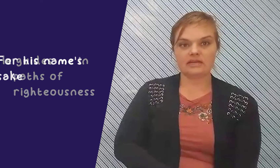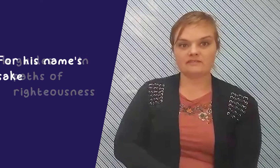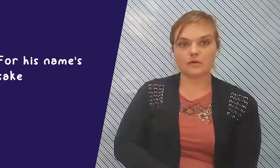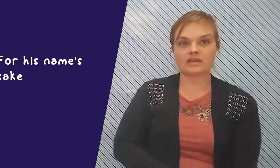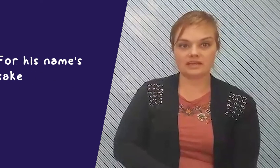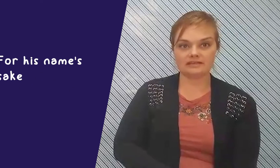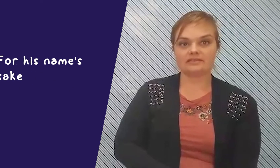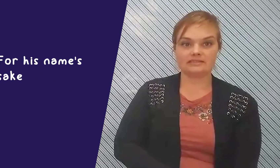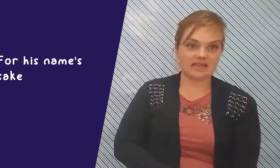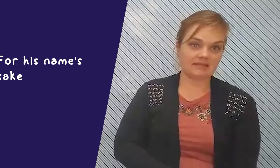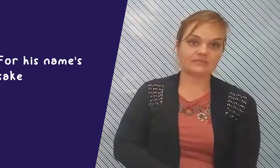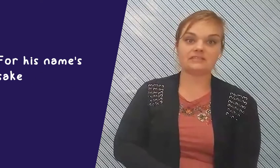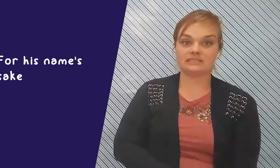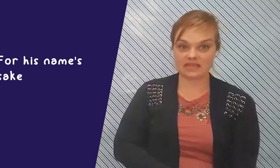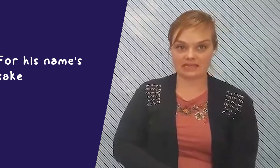for his name's sake